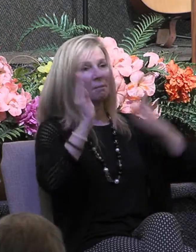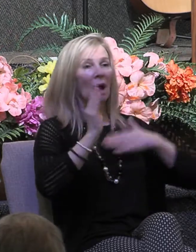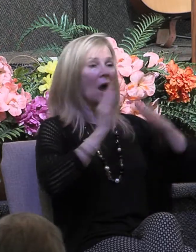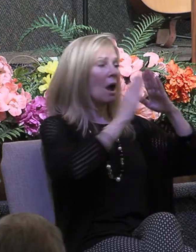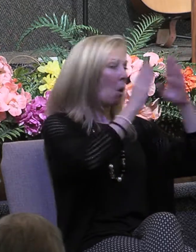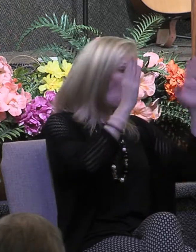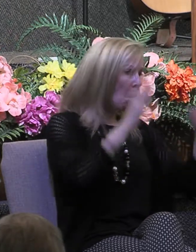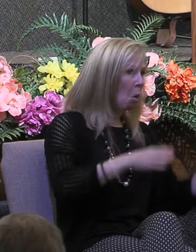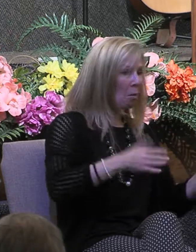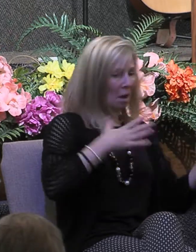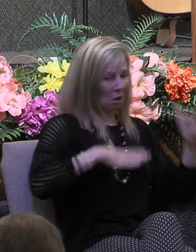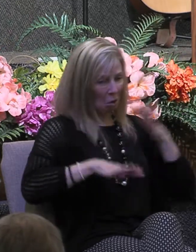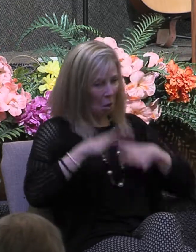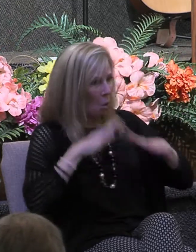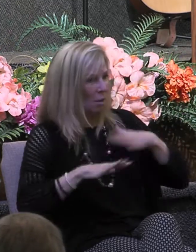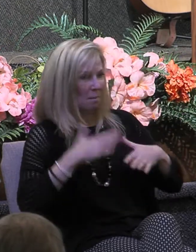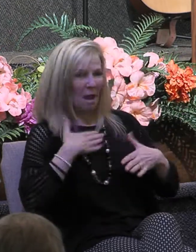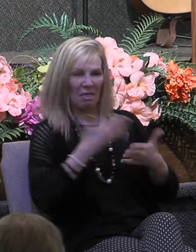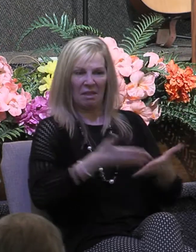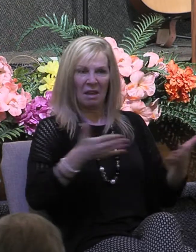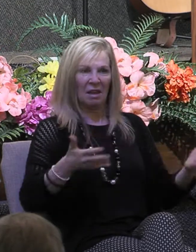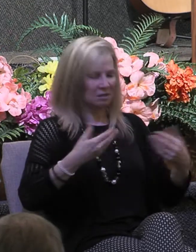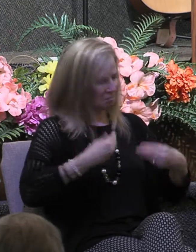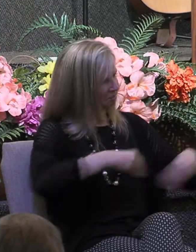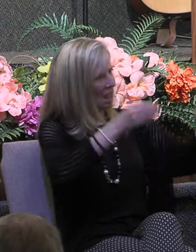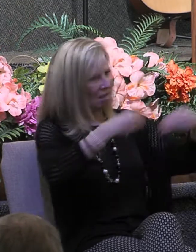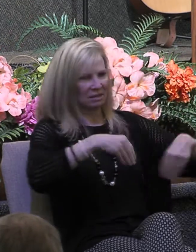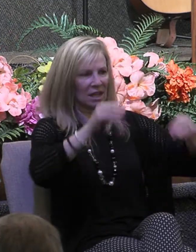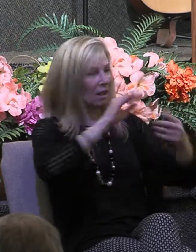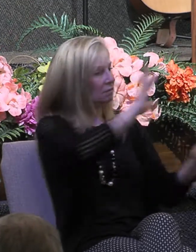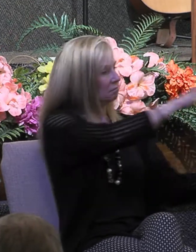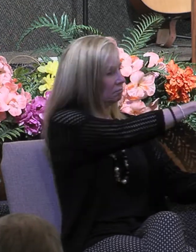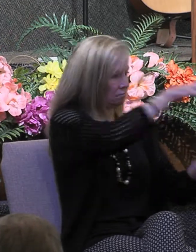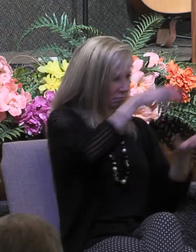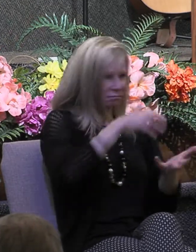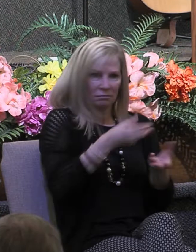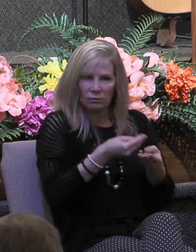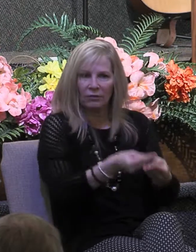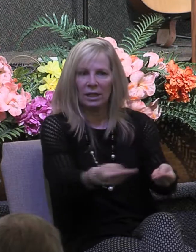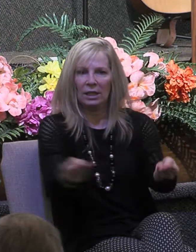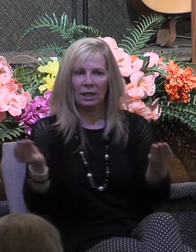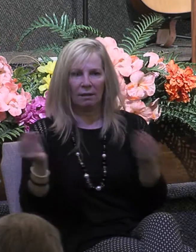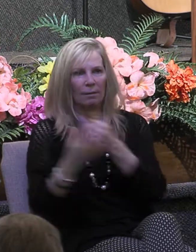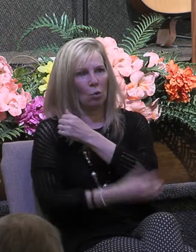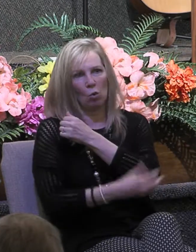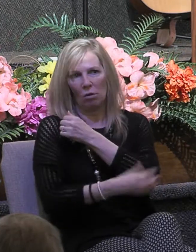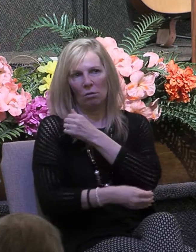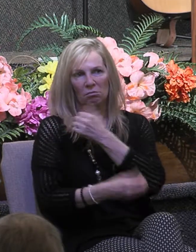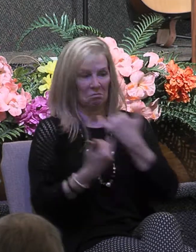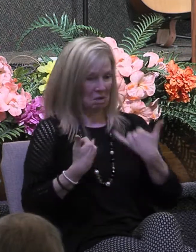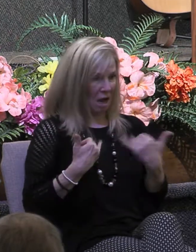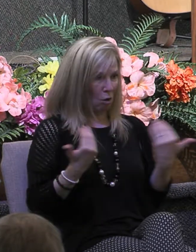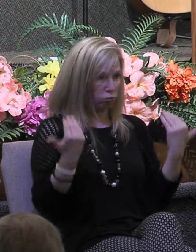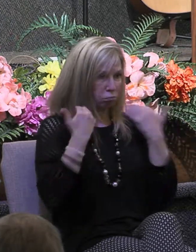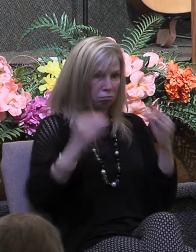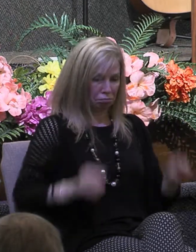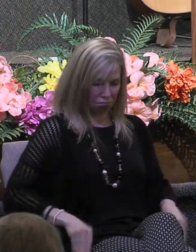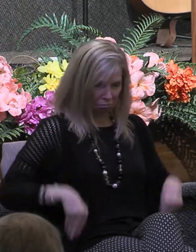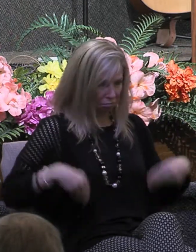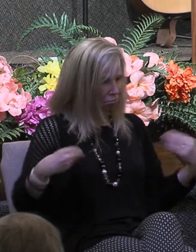clothing in order to feed the poor so now he himself has nothing he's reduced to living in utter poverty